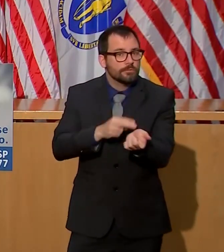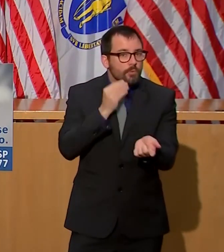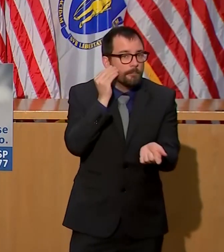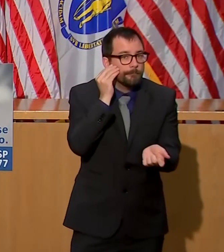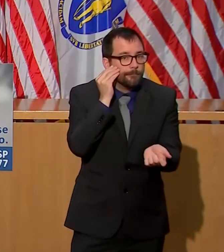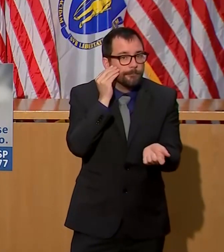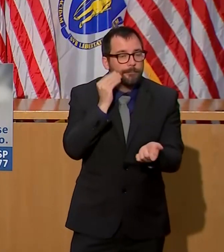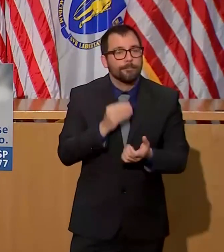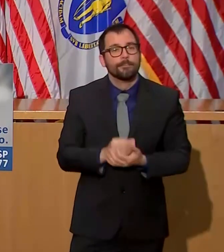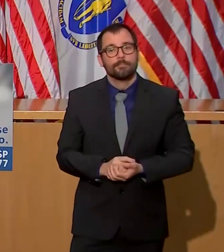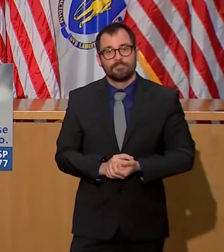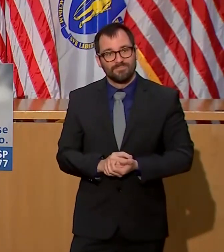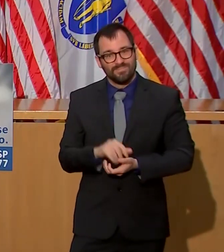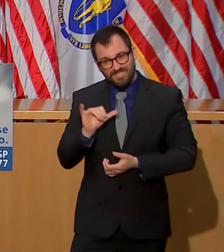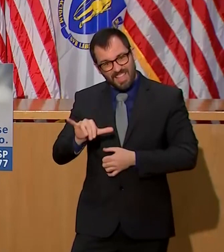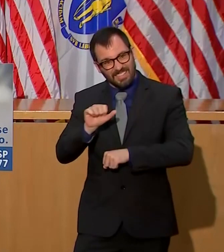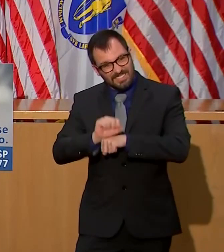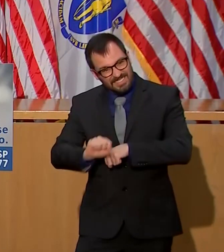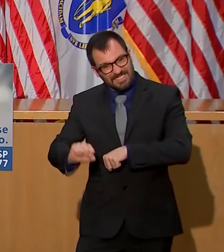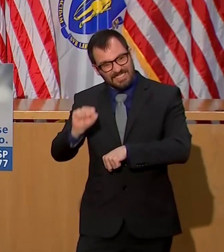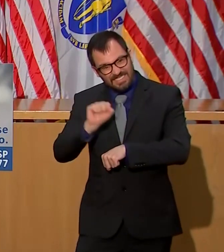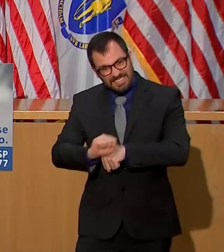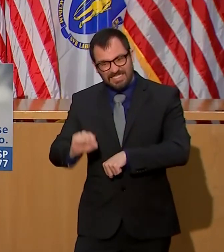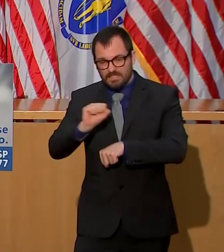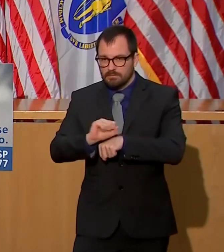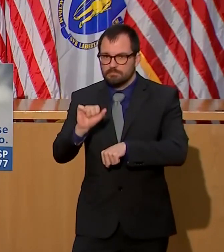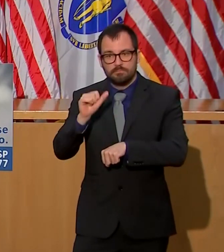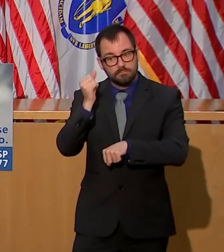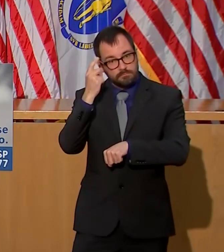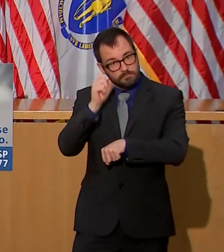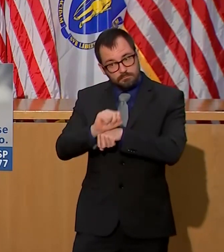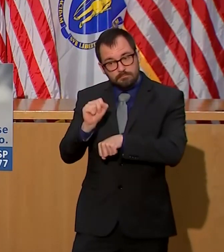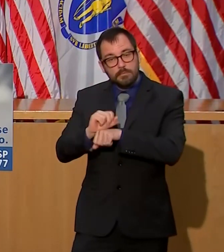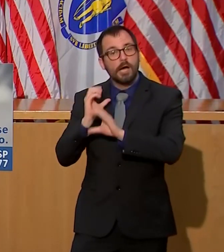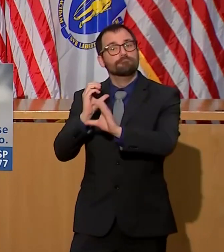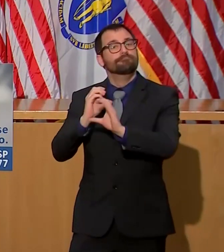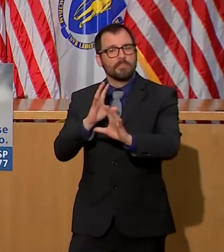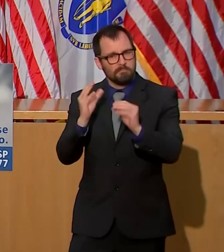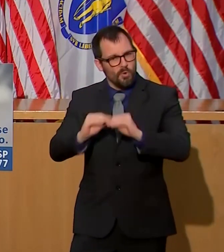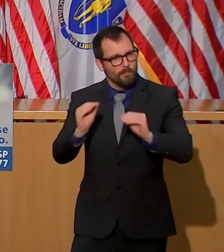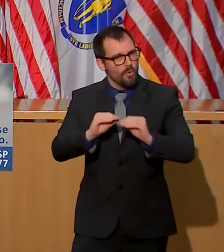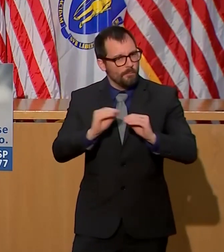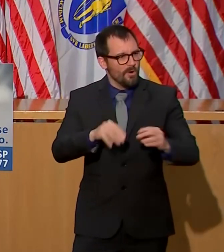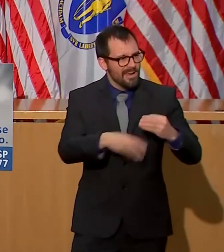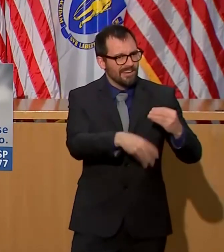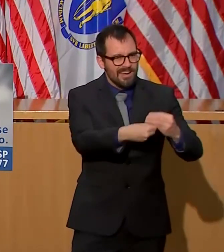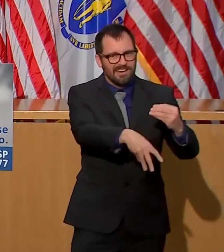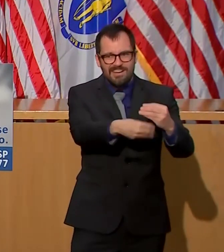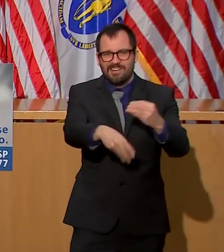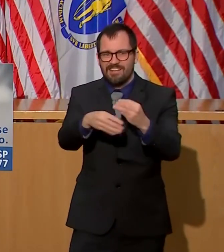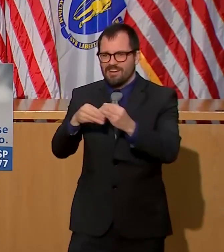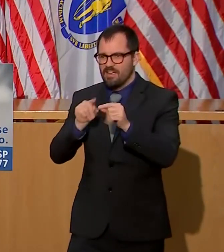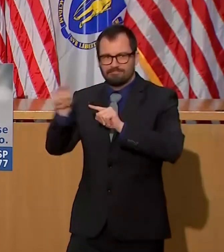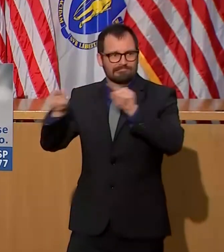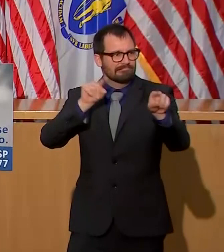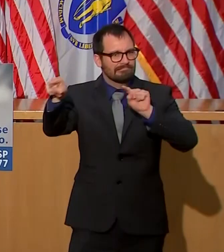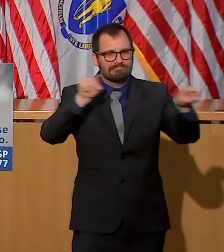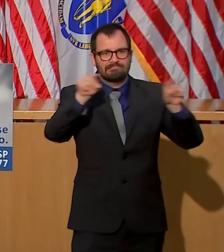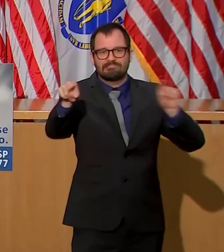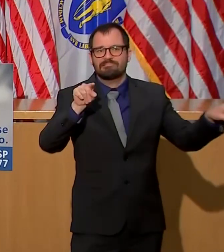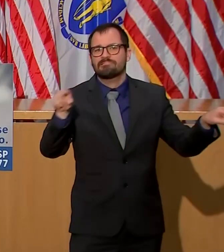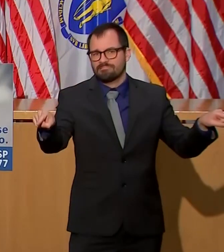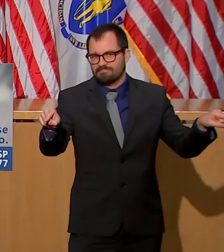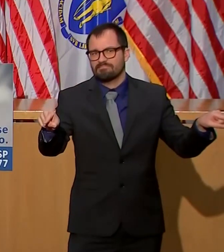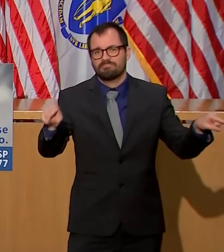disruptions in care delivery and service. To date, the mobile testing unit has conducted testing at more than 400 facilities,